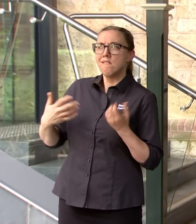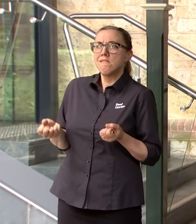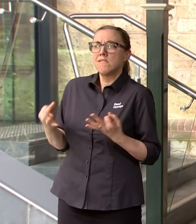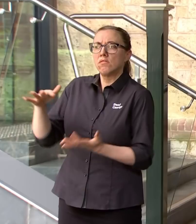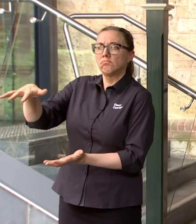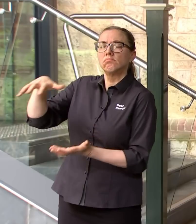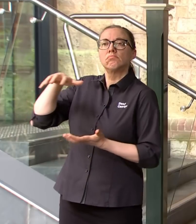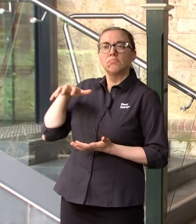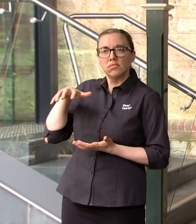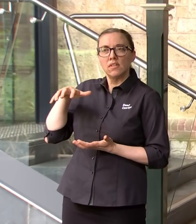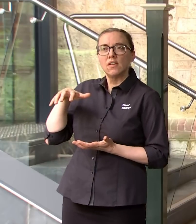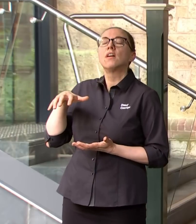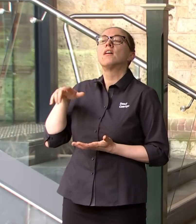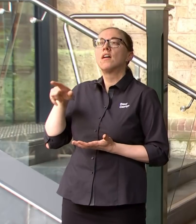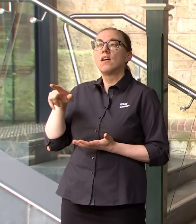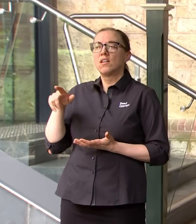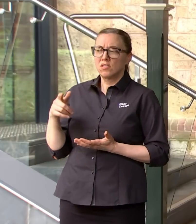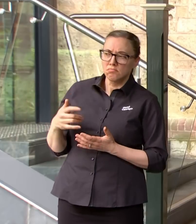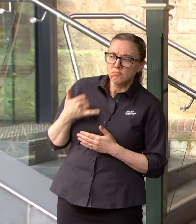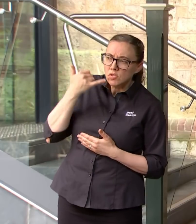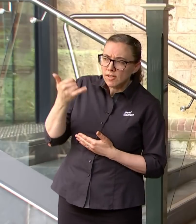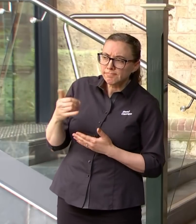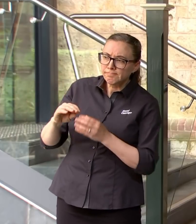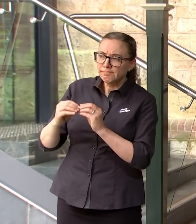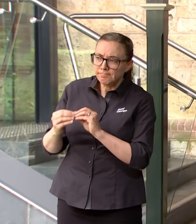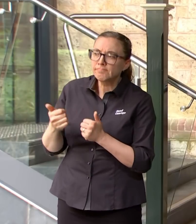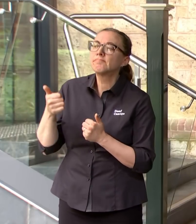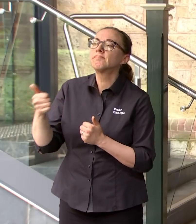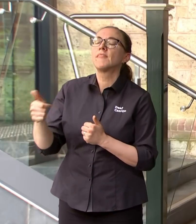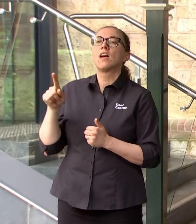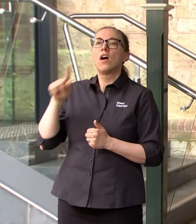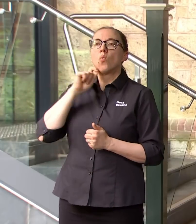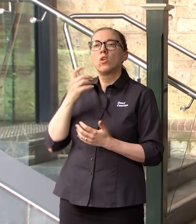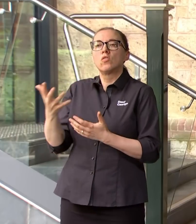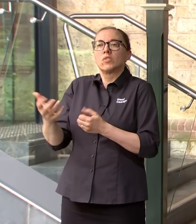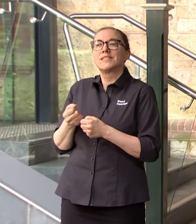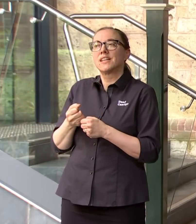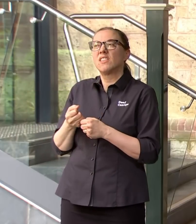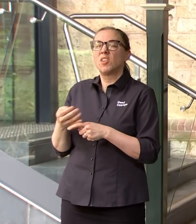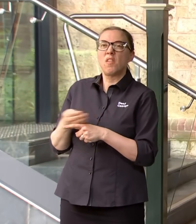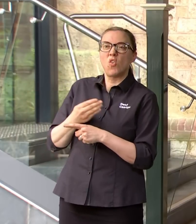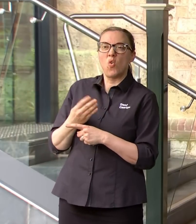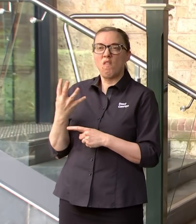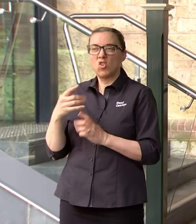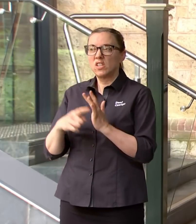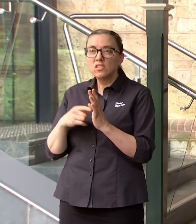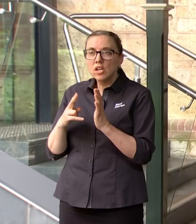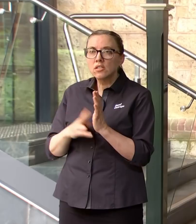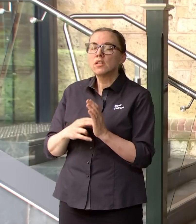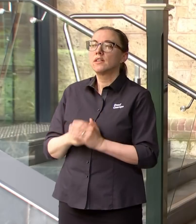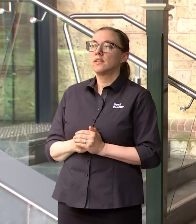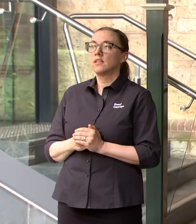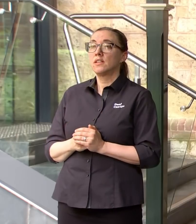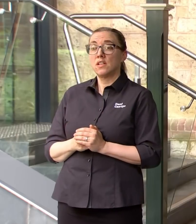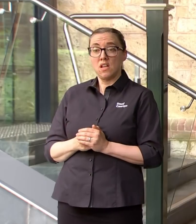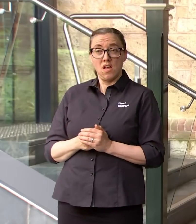with when they had placed that order their second order would be received on or before the 14th and the third order there wasn't that was